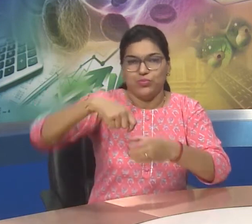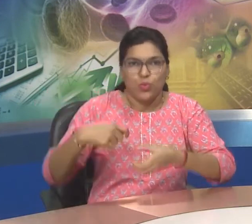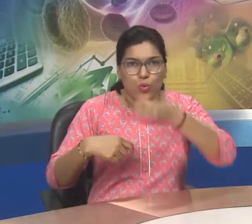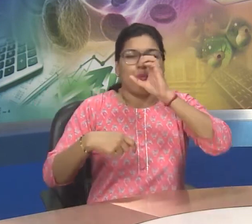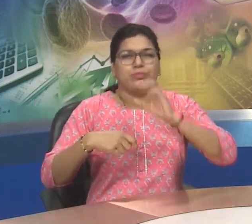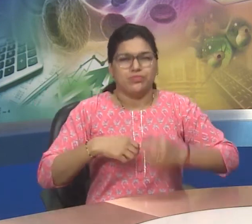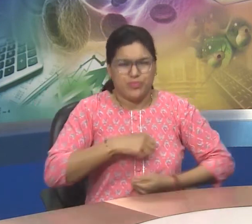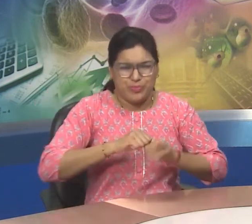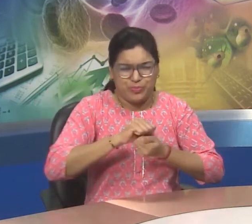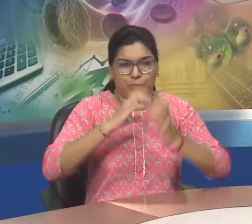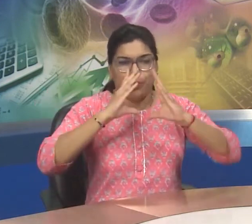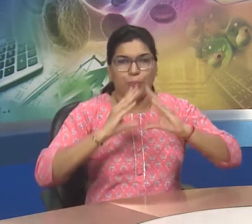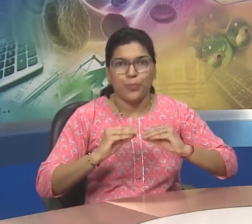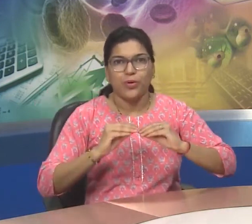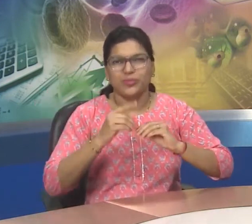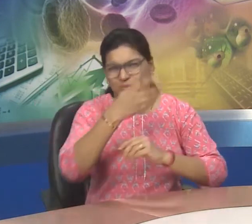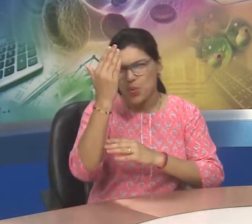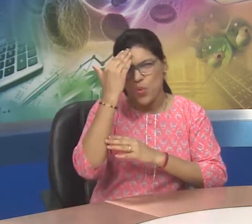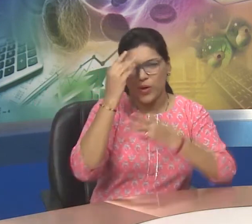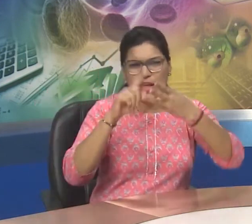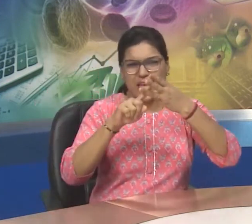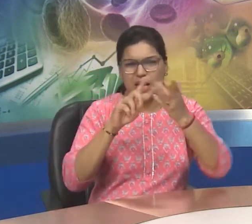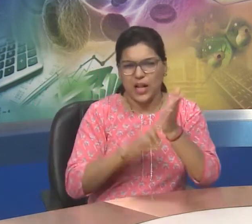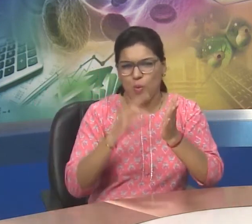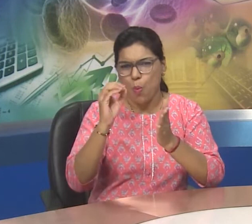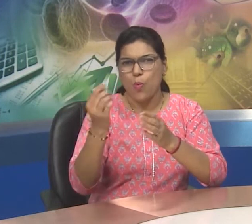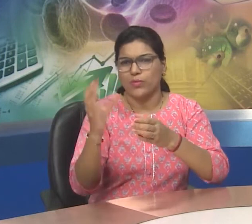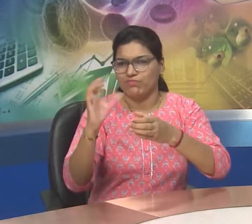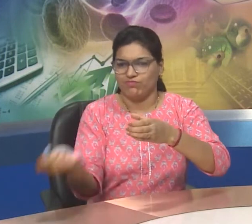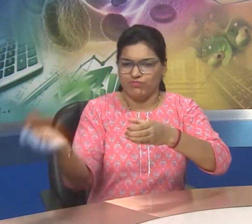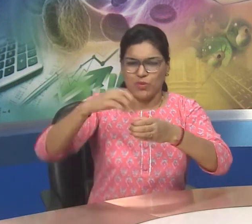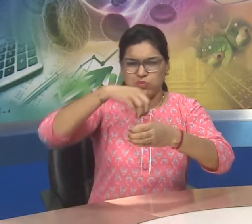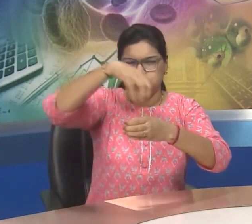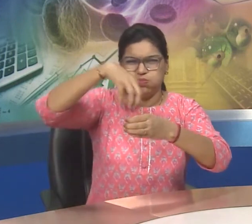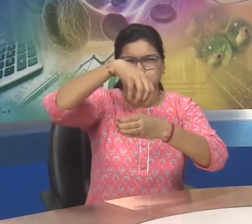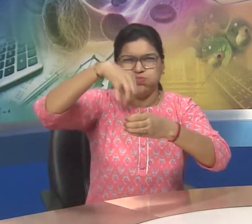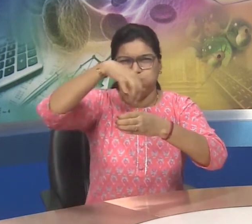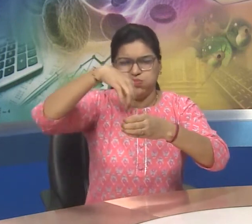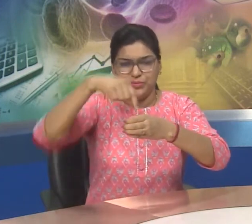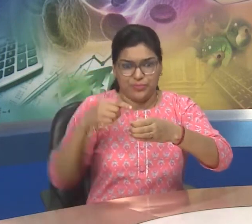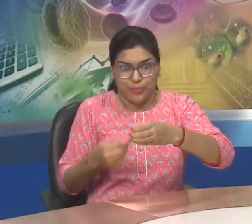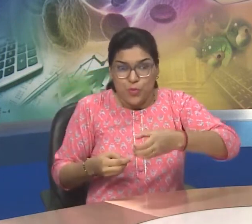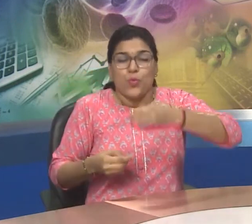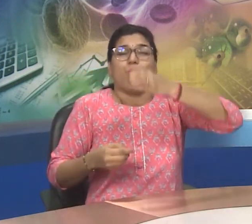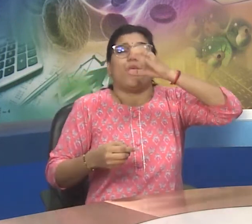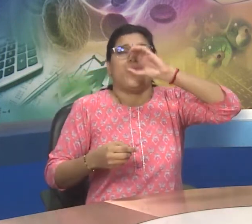acidity and get back us